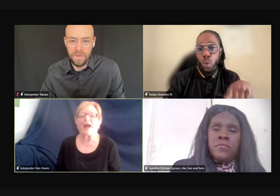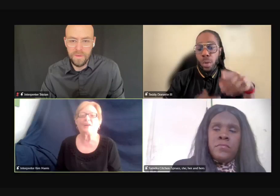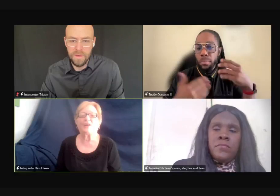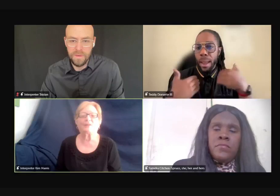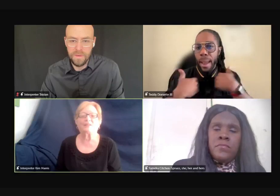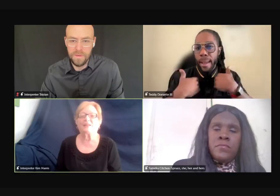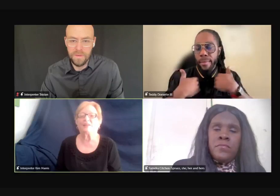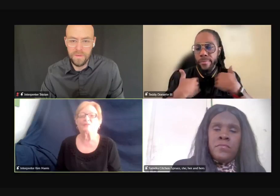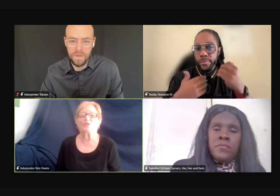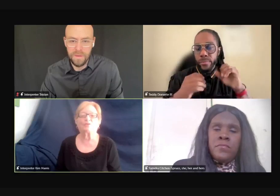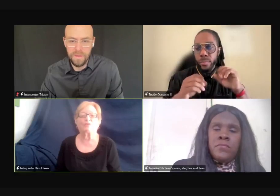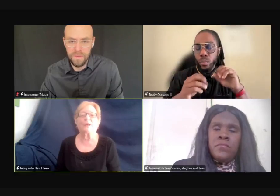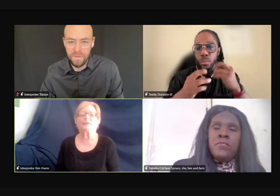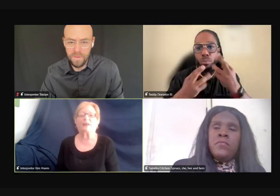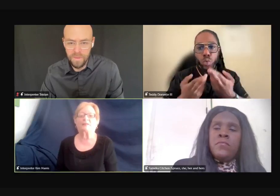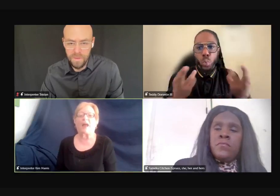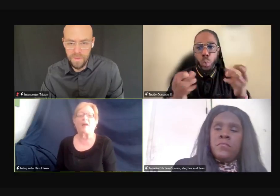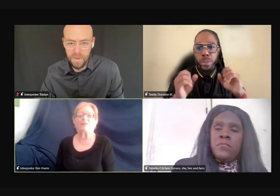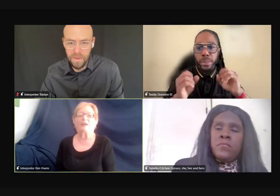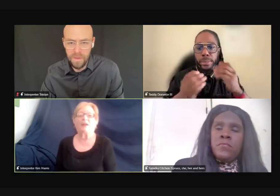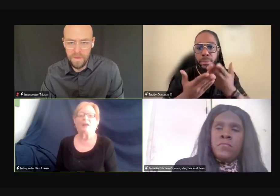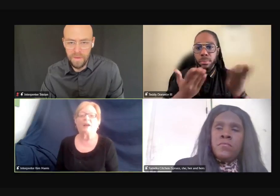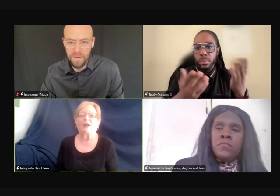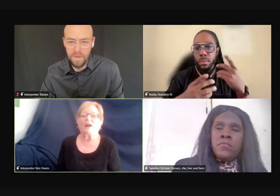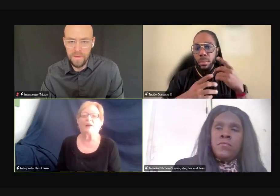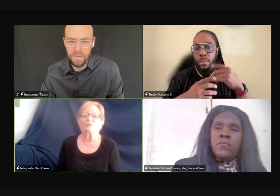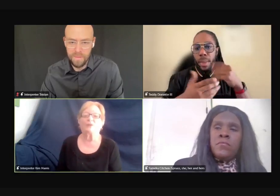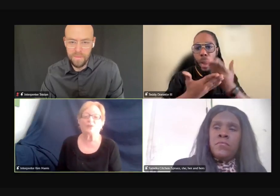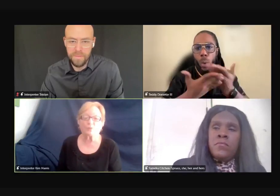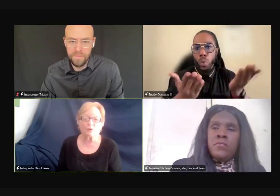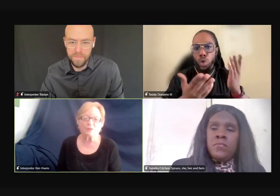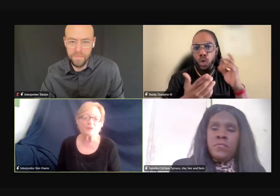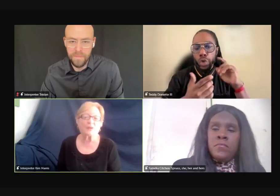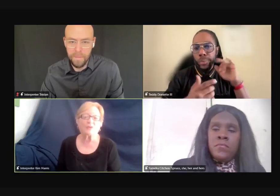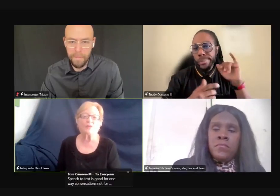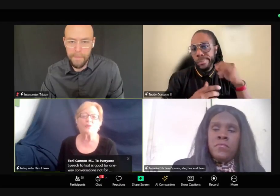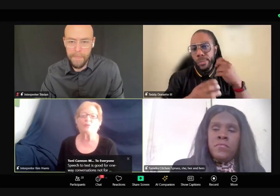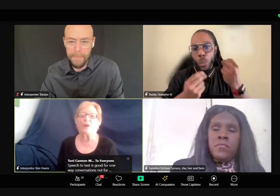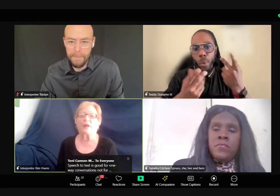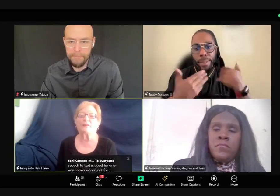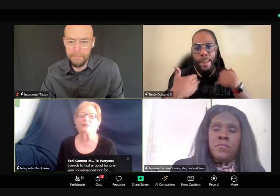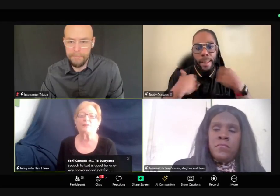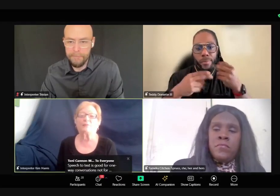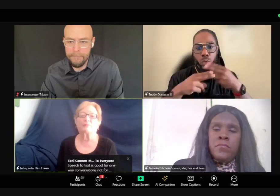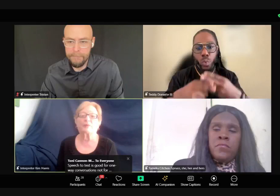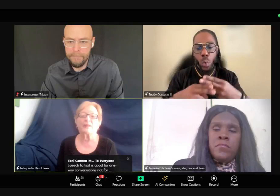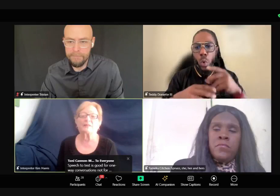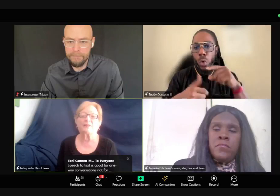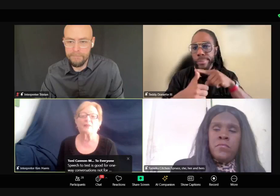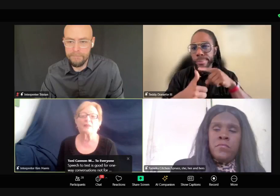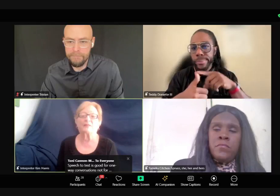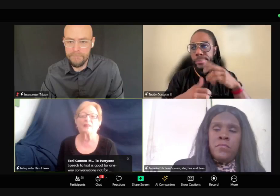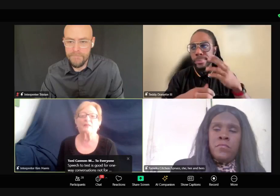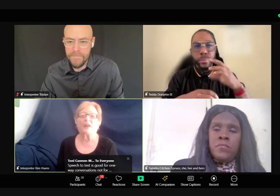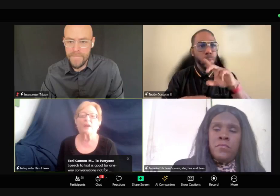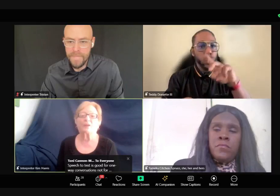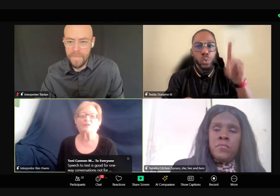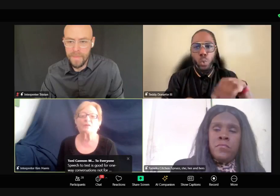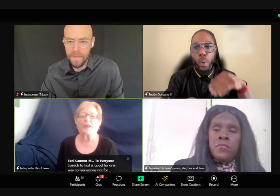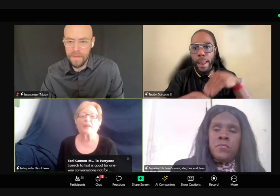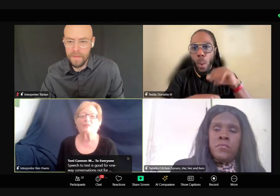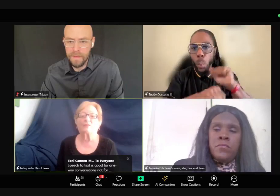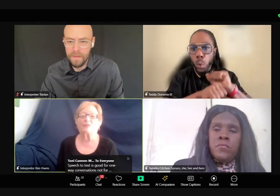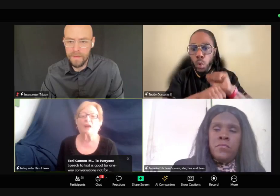I know the city of Detroit does have resources they do and different place different things that